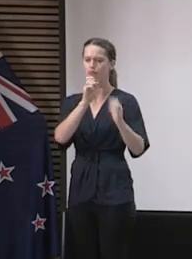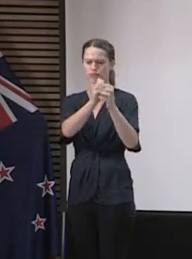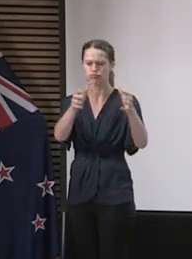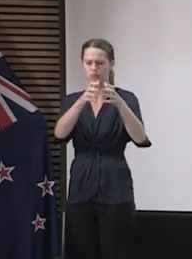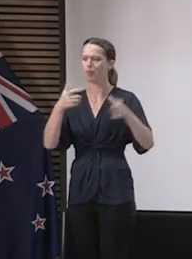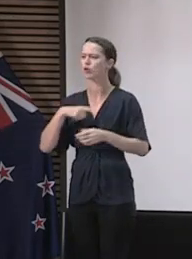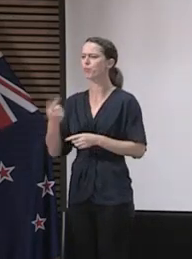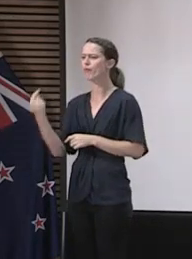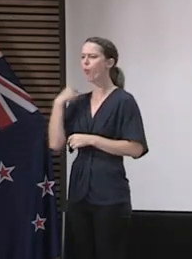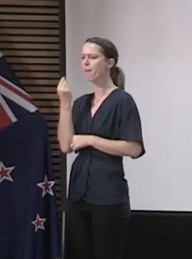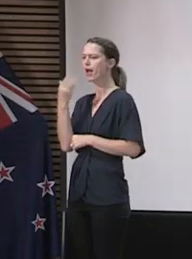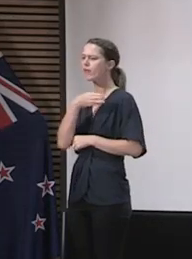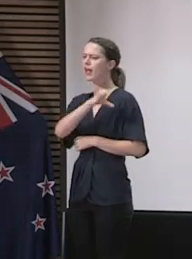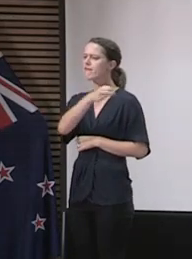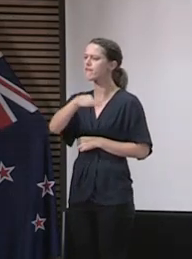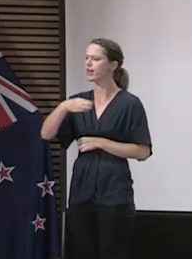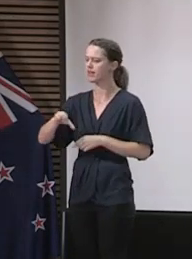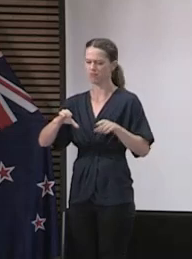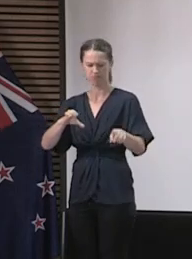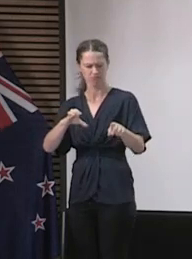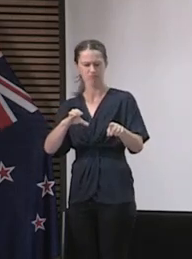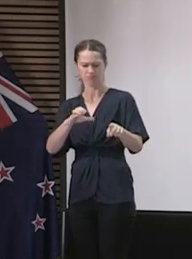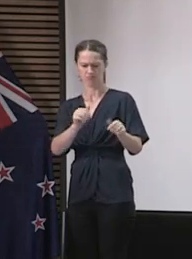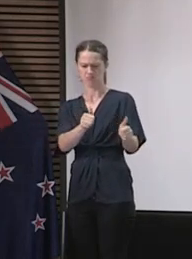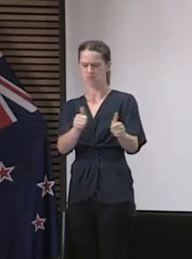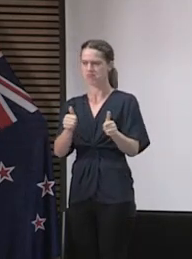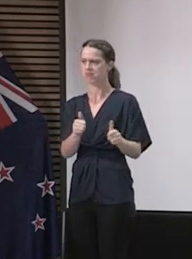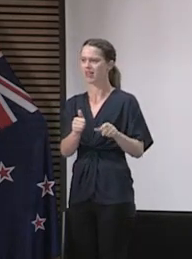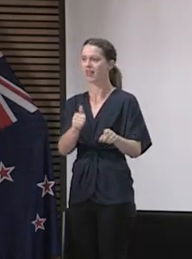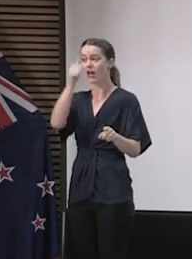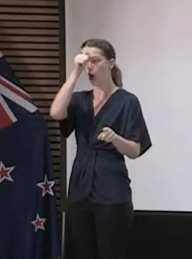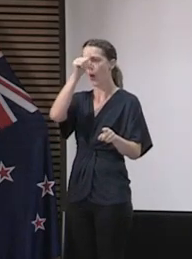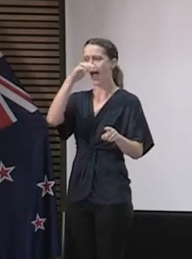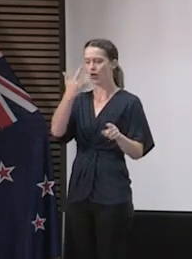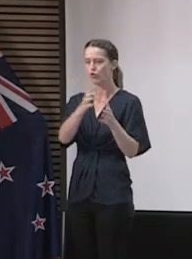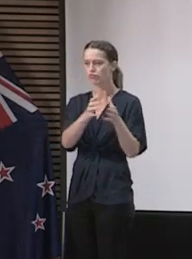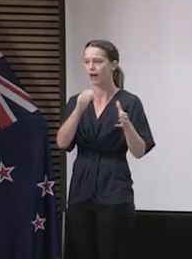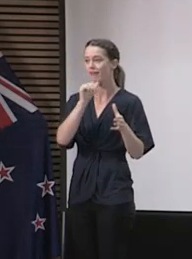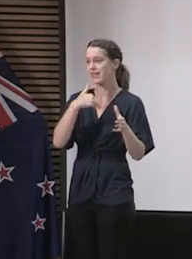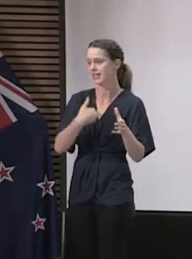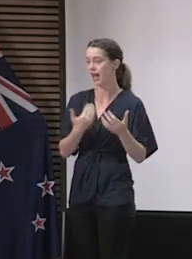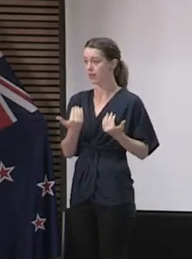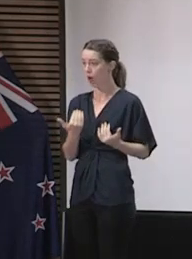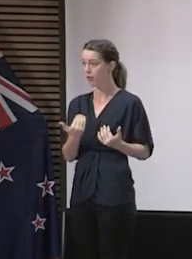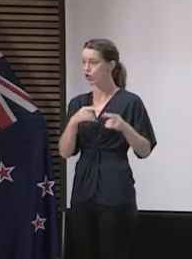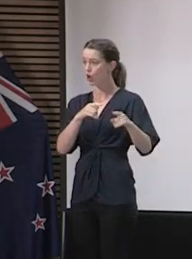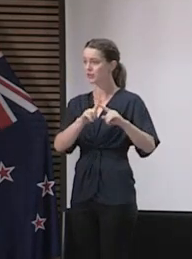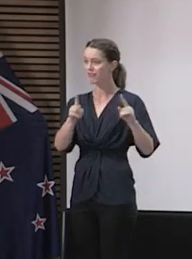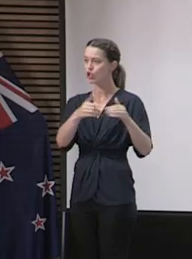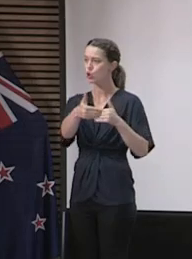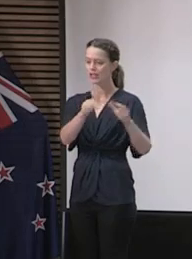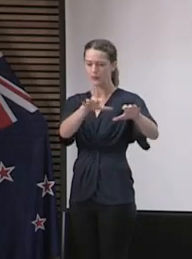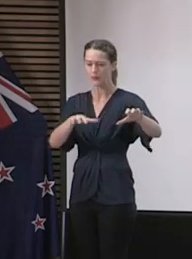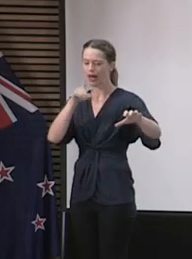of money that was made available, and they know exactly what further they need to do to scale up. So at the moment they can themselves